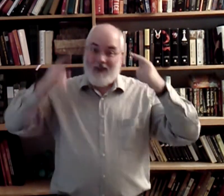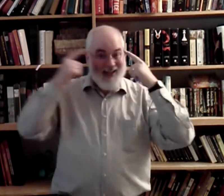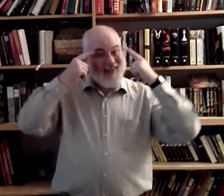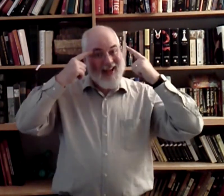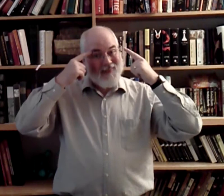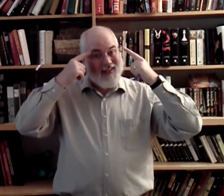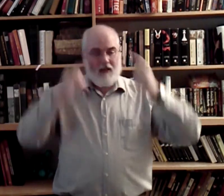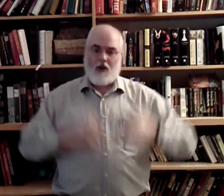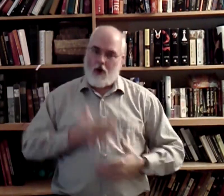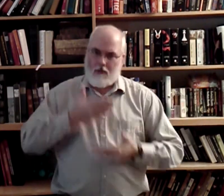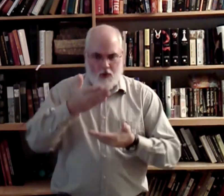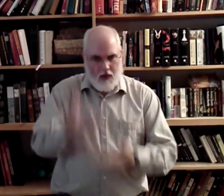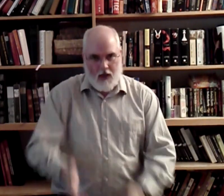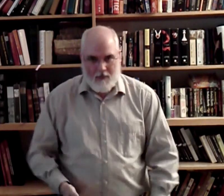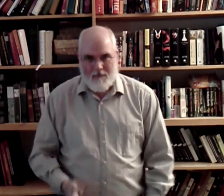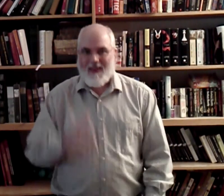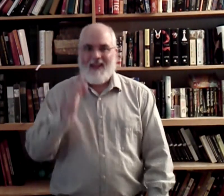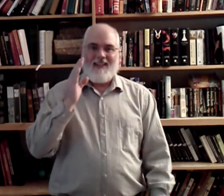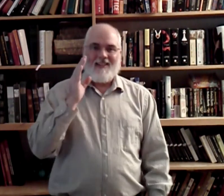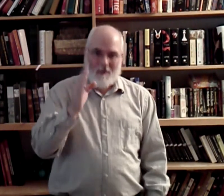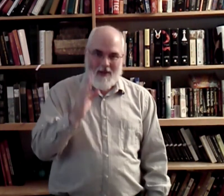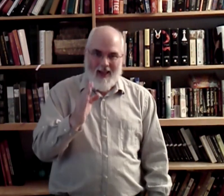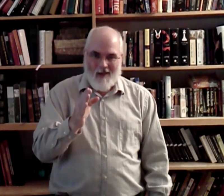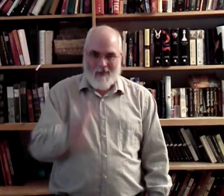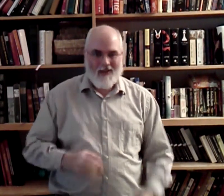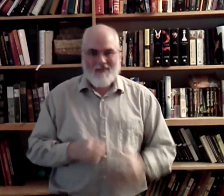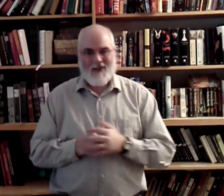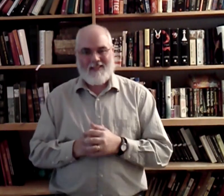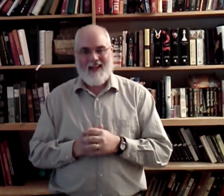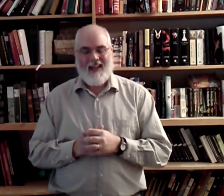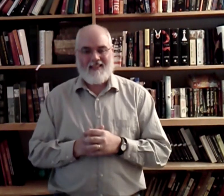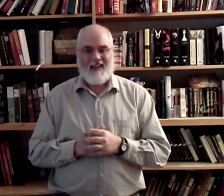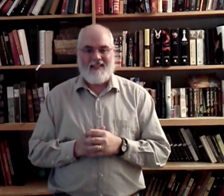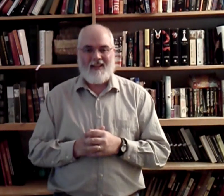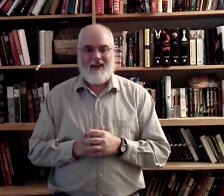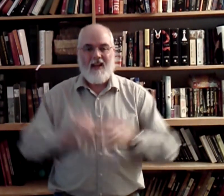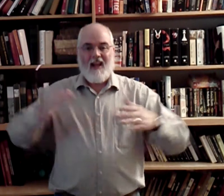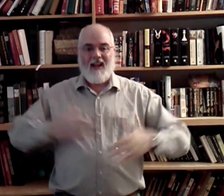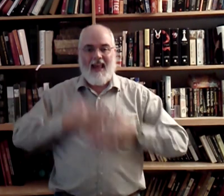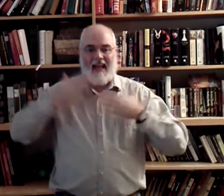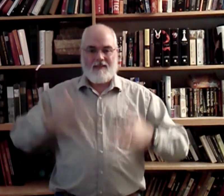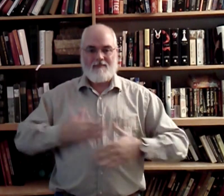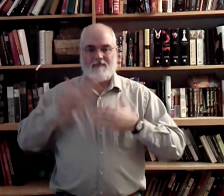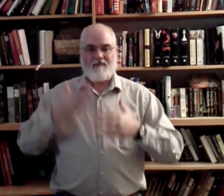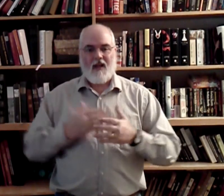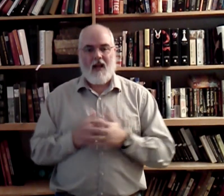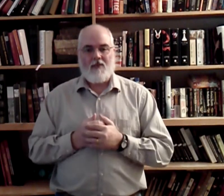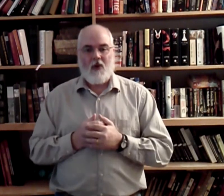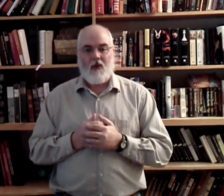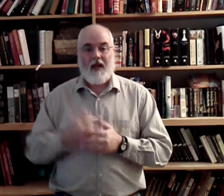you're not happy, you're throwing up. So, be happy if you're going to sign that sign. Alright? Glad. I'm so glad.